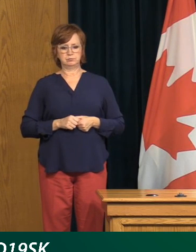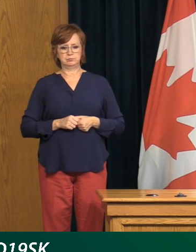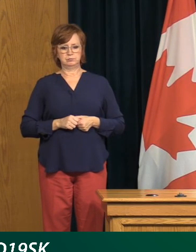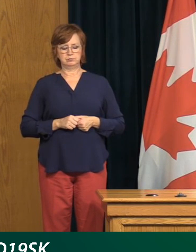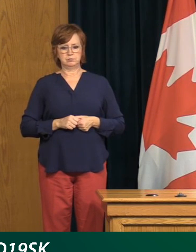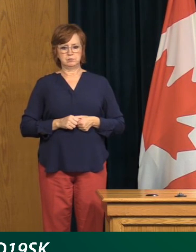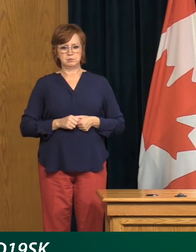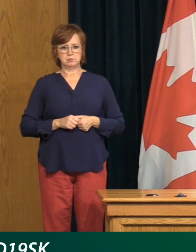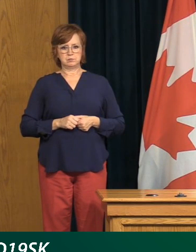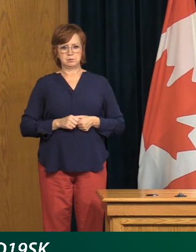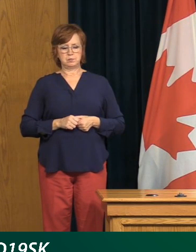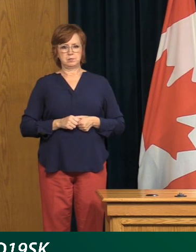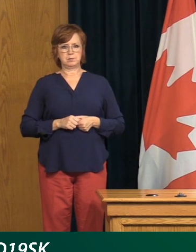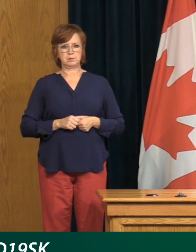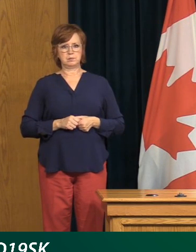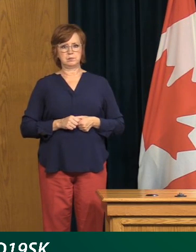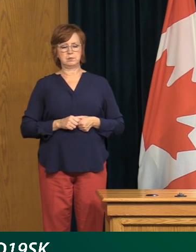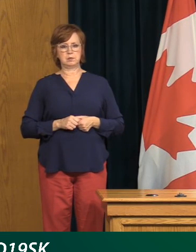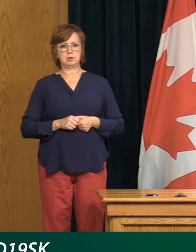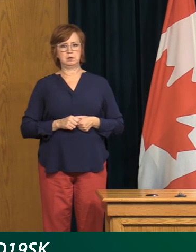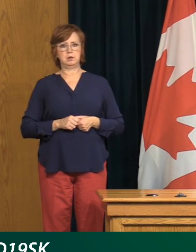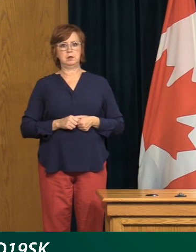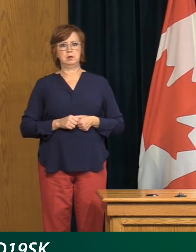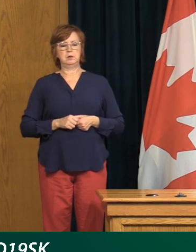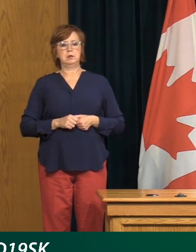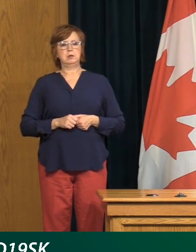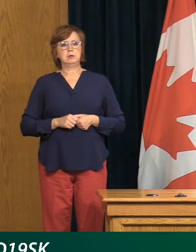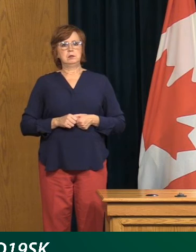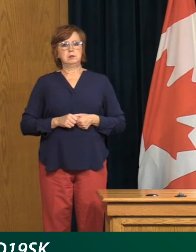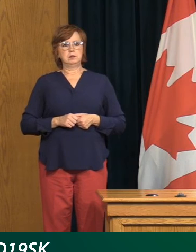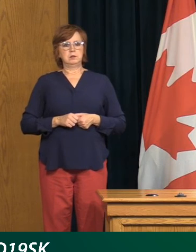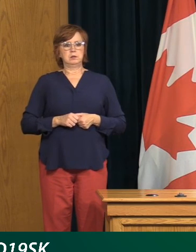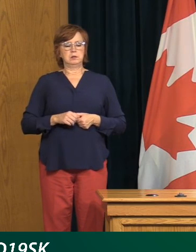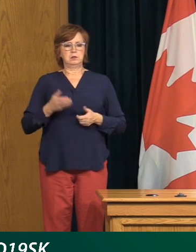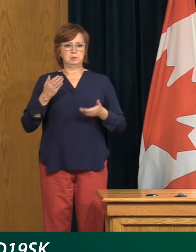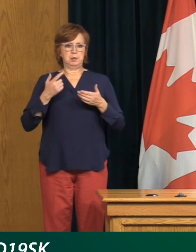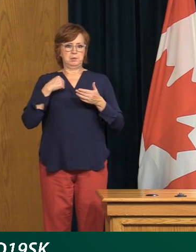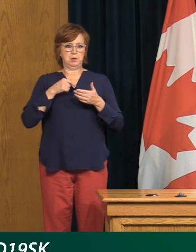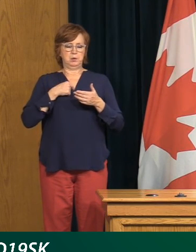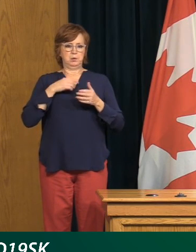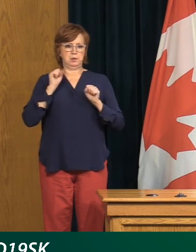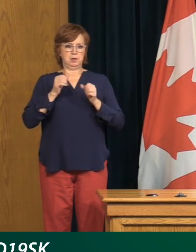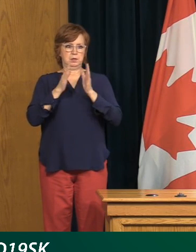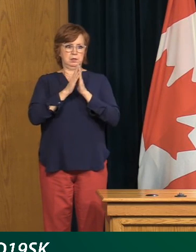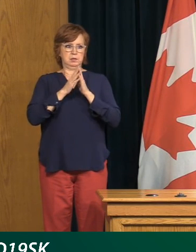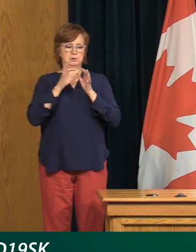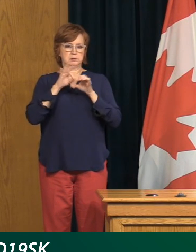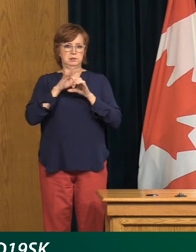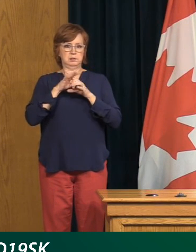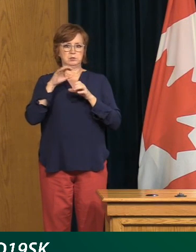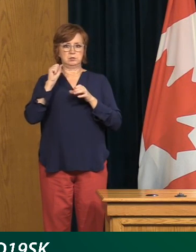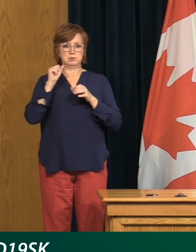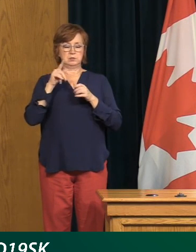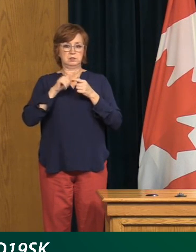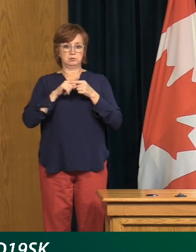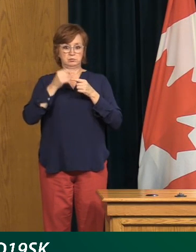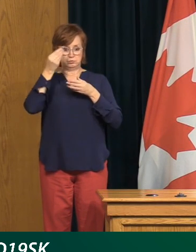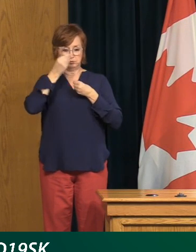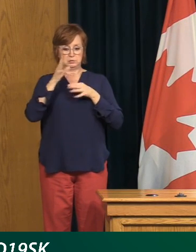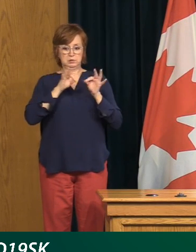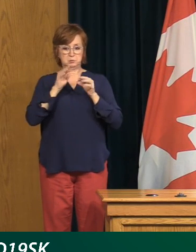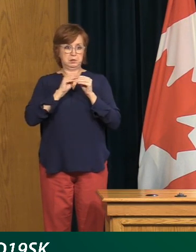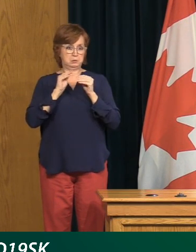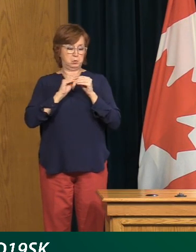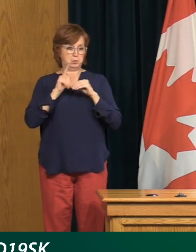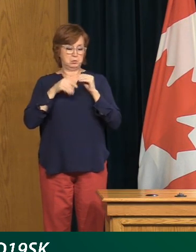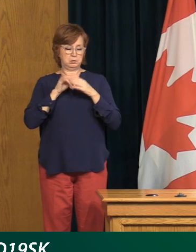the information I have, and I think we can ask Elections Saskatchewan also to release further details, you know, there's been a large